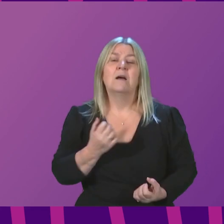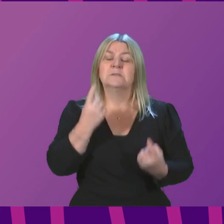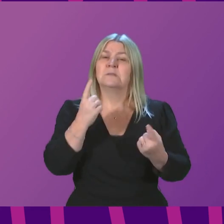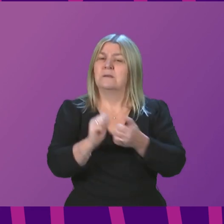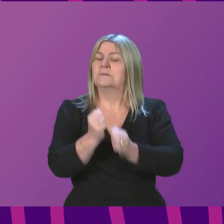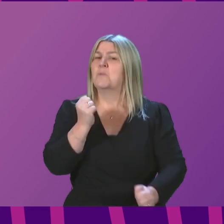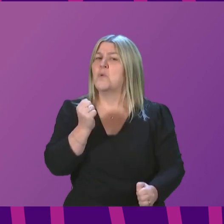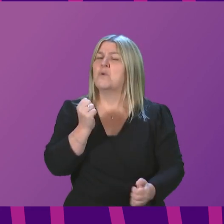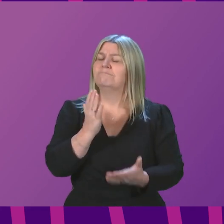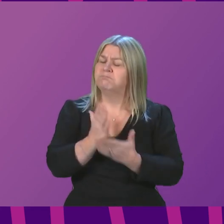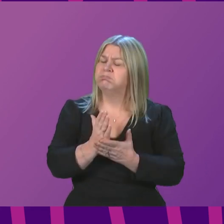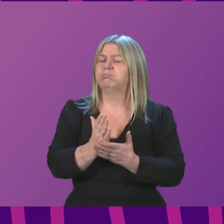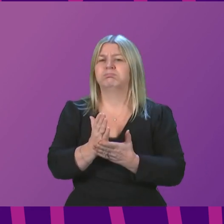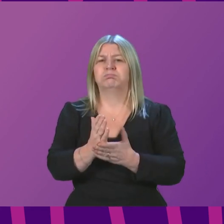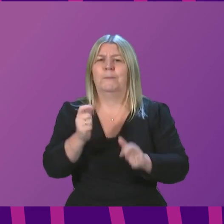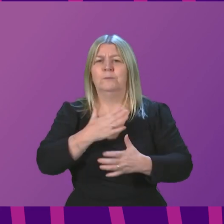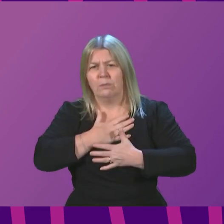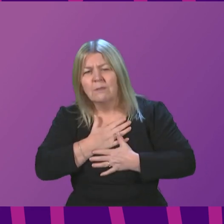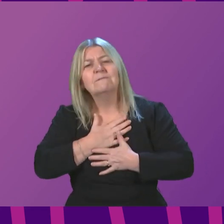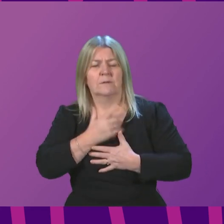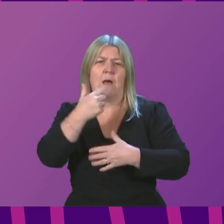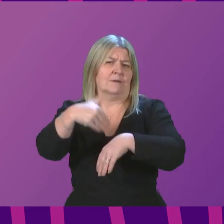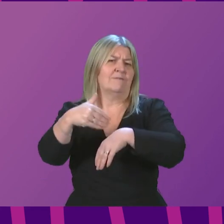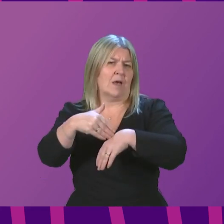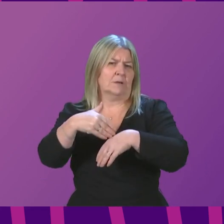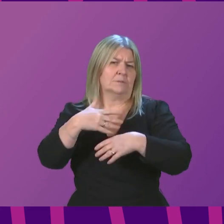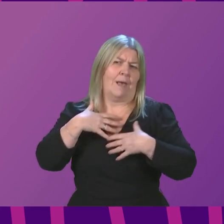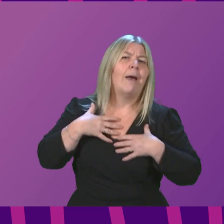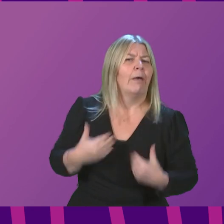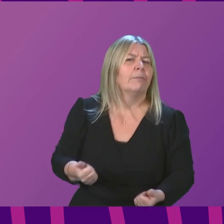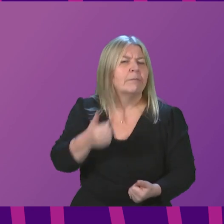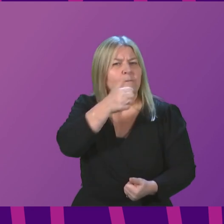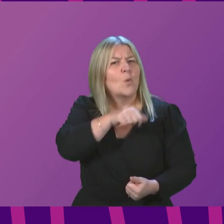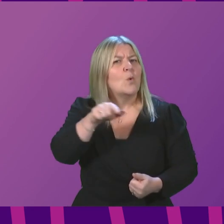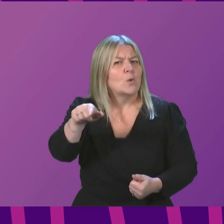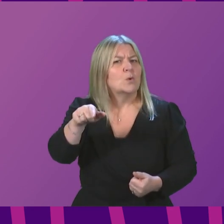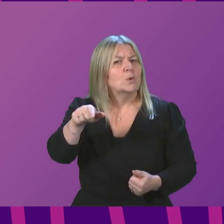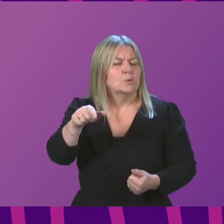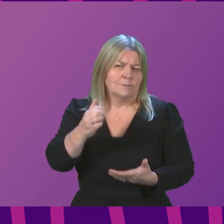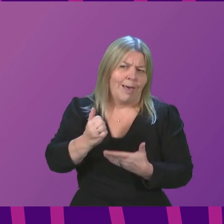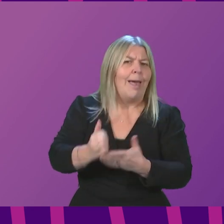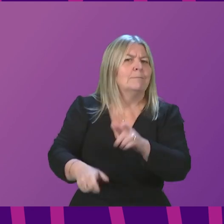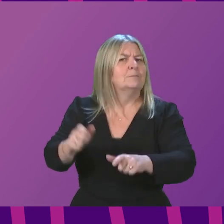I think the benefits of that are seen in terms of mental health and in a whole host of other ways. So,